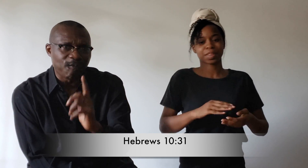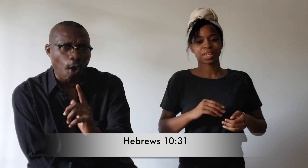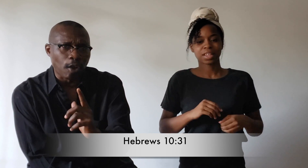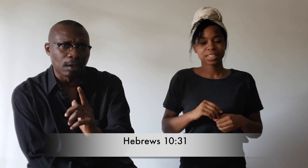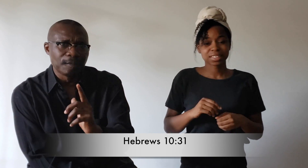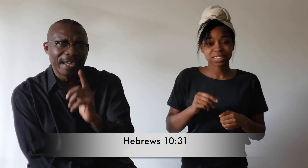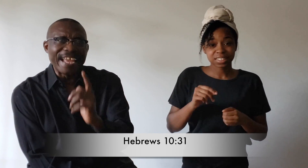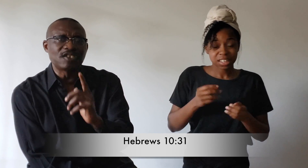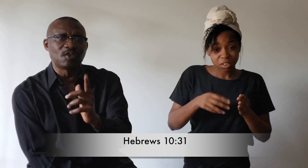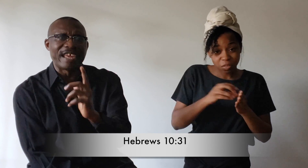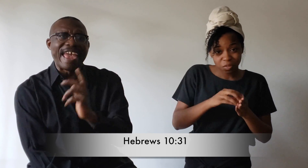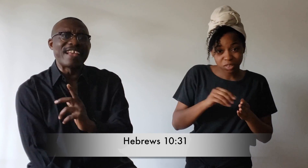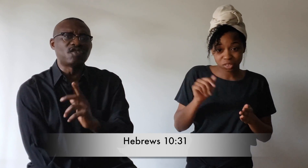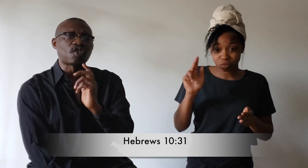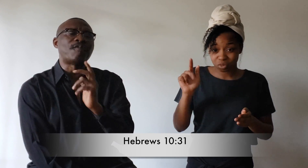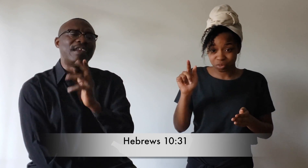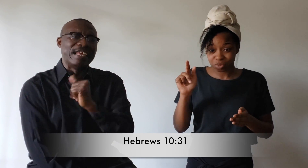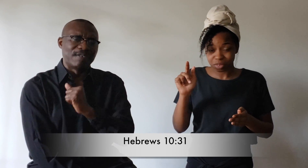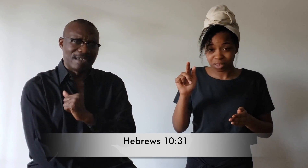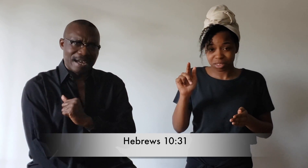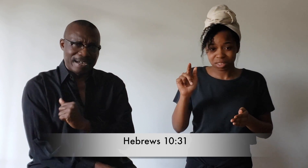fall into the hands of the living God.